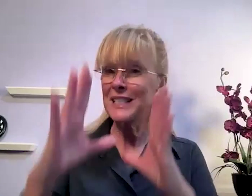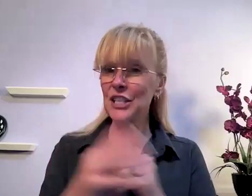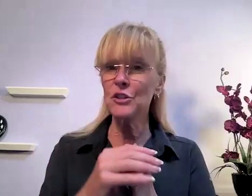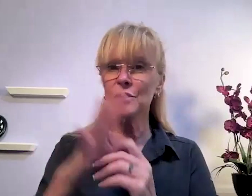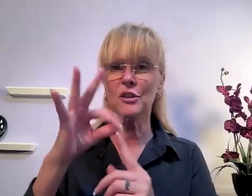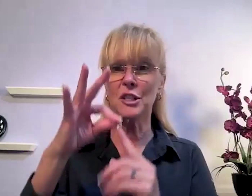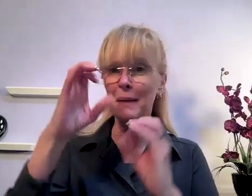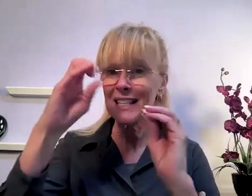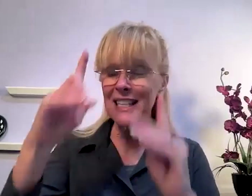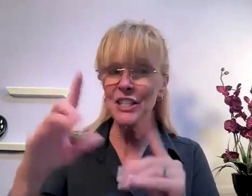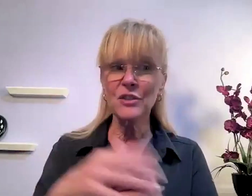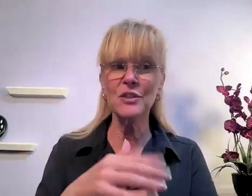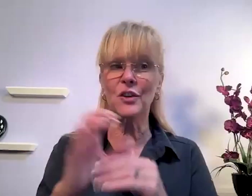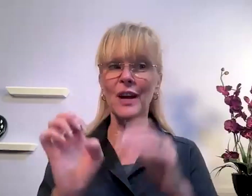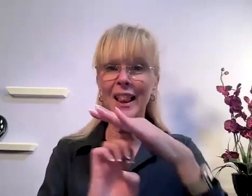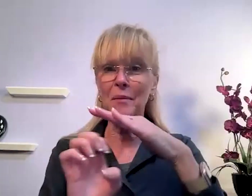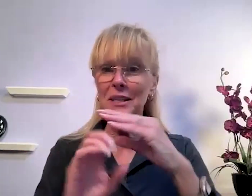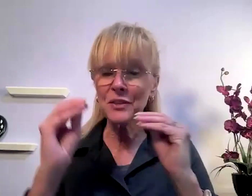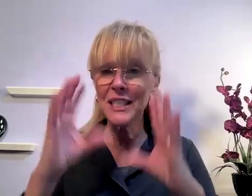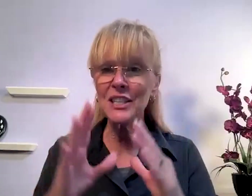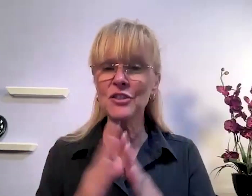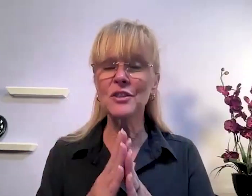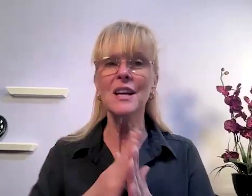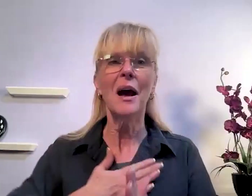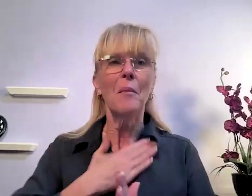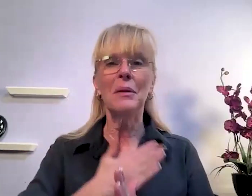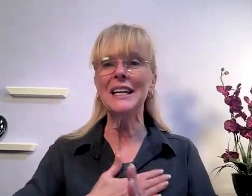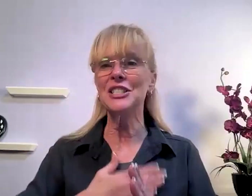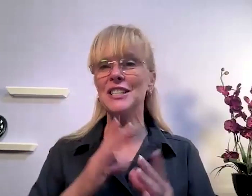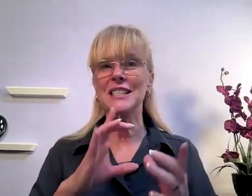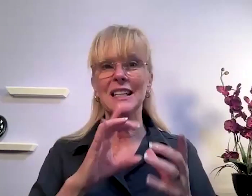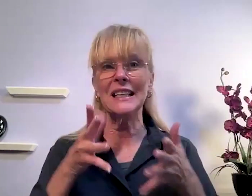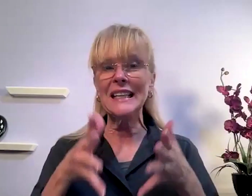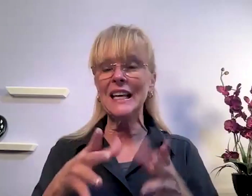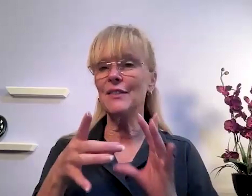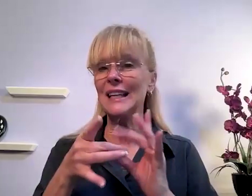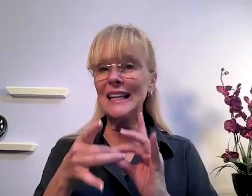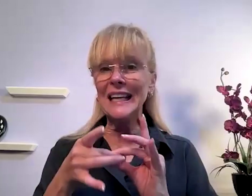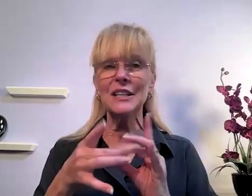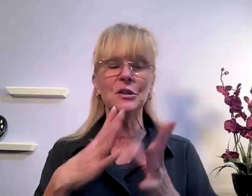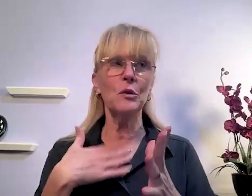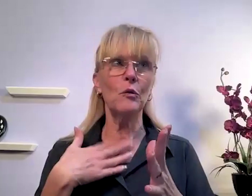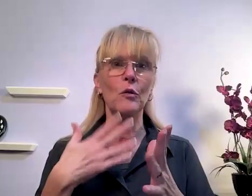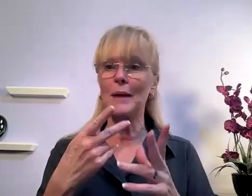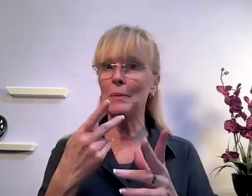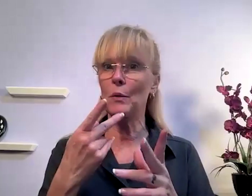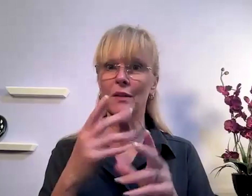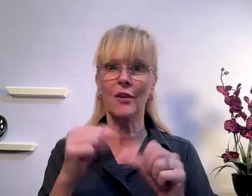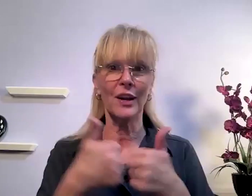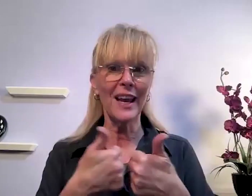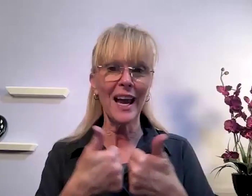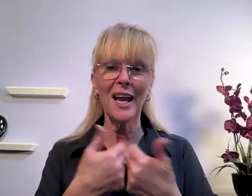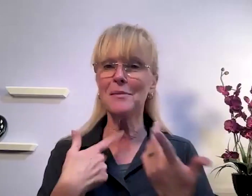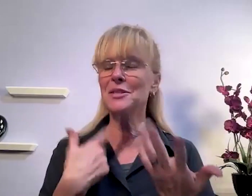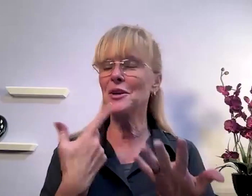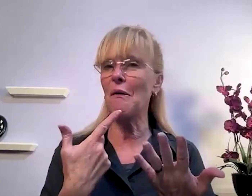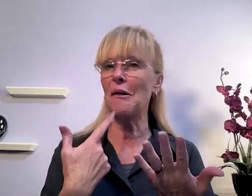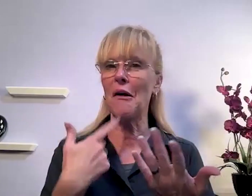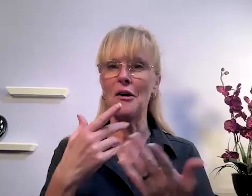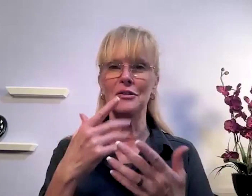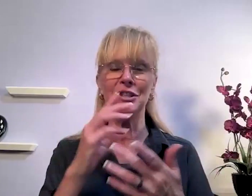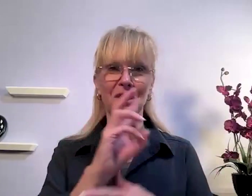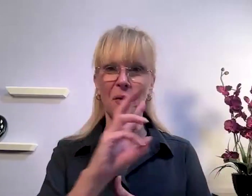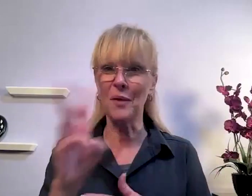with teachers or sped teachers or elementary teachers please just leave a link to maybe one of our games